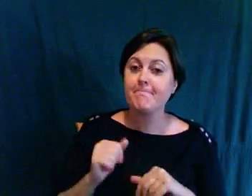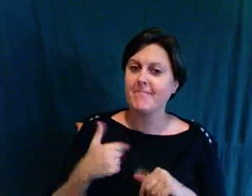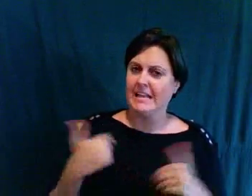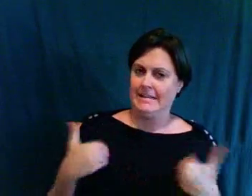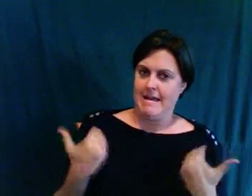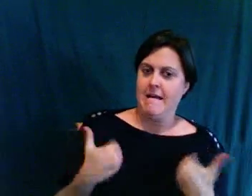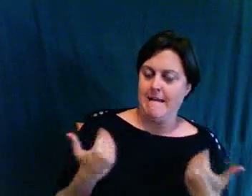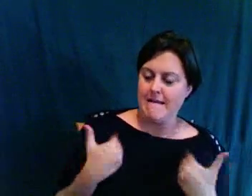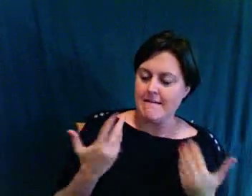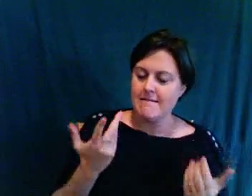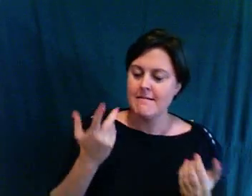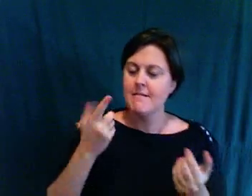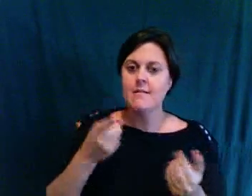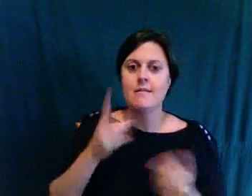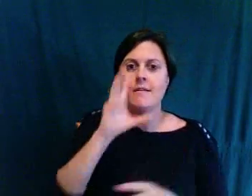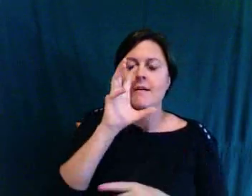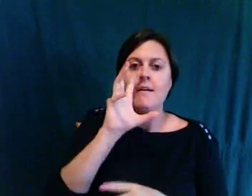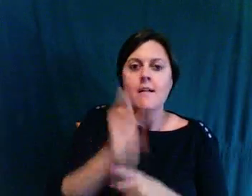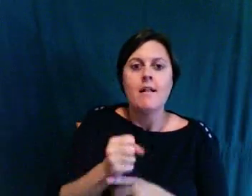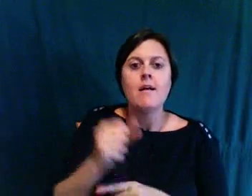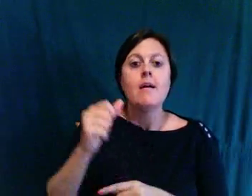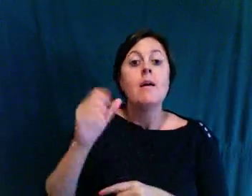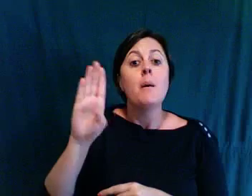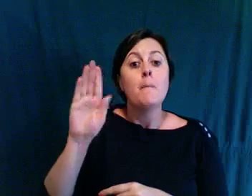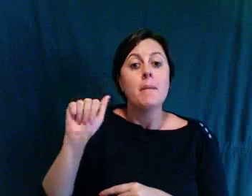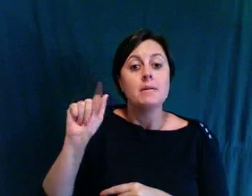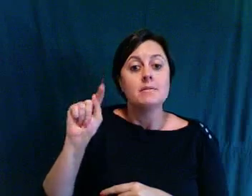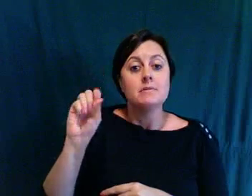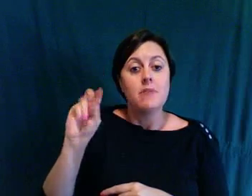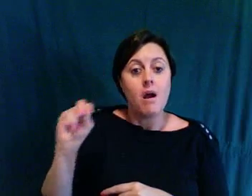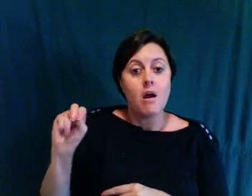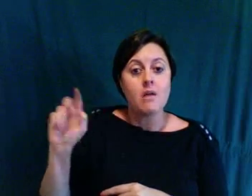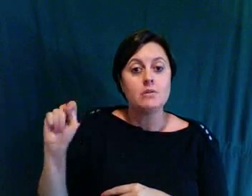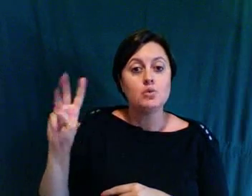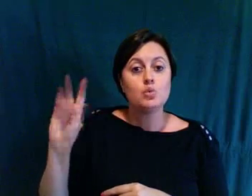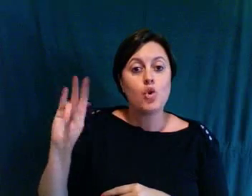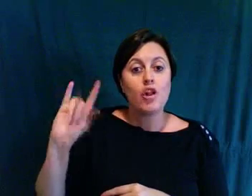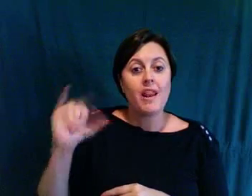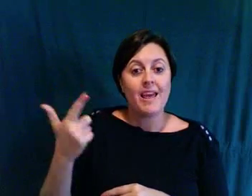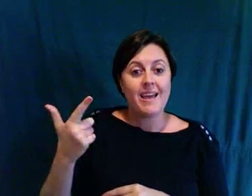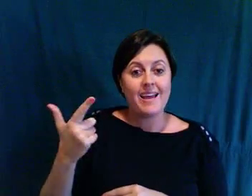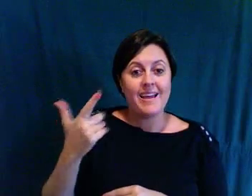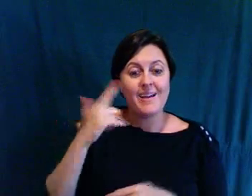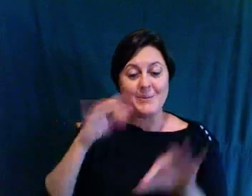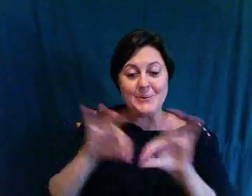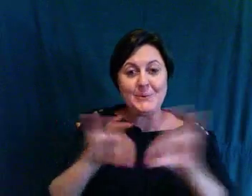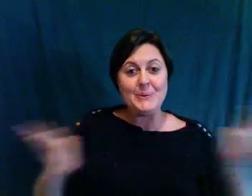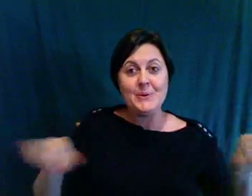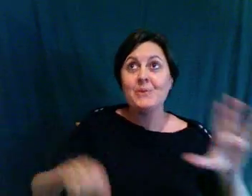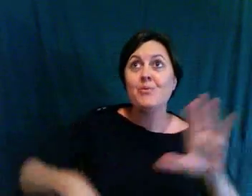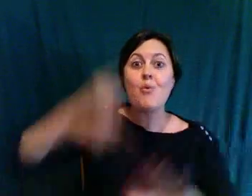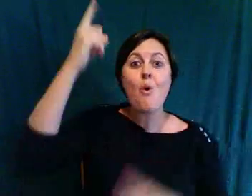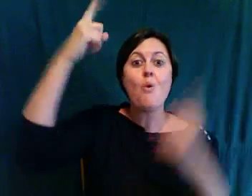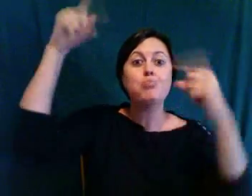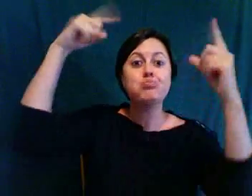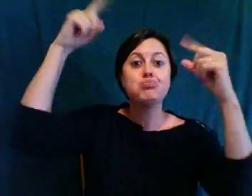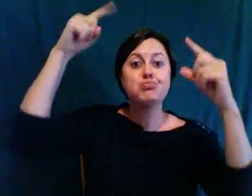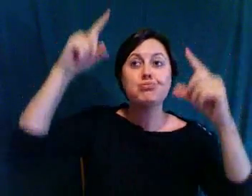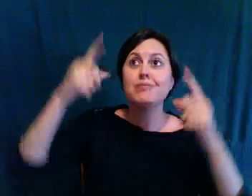is baton twirling. And, you know, Allie decided one day that she was interested